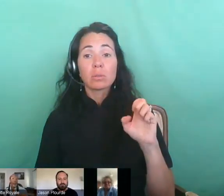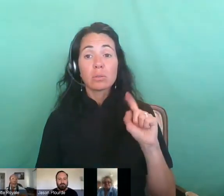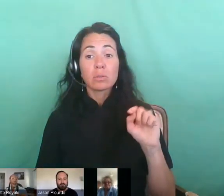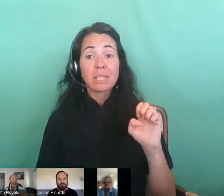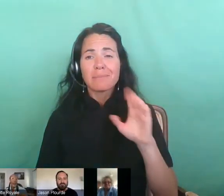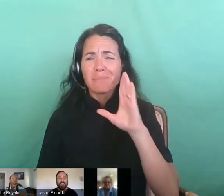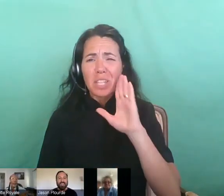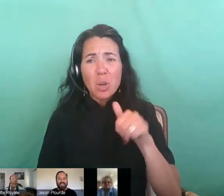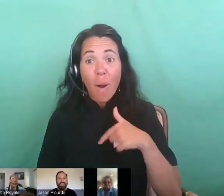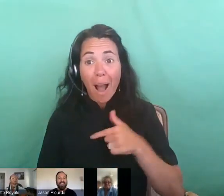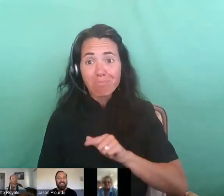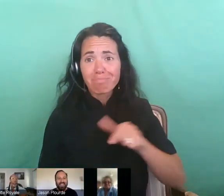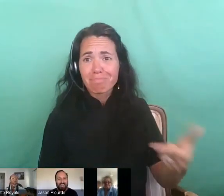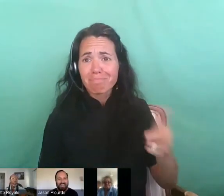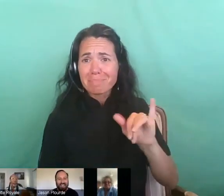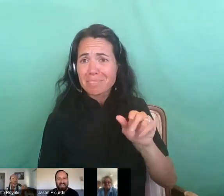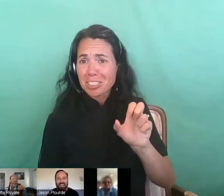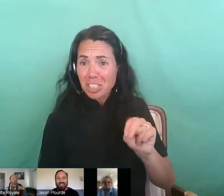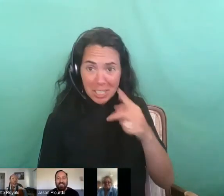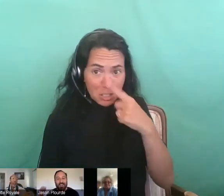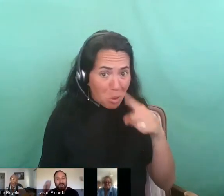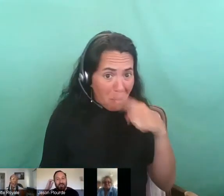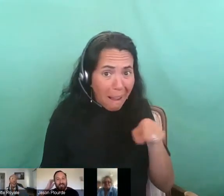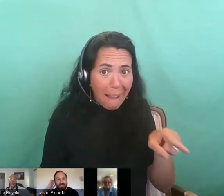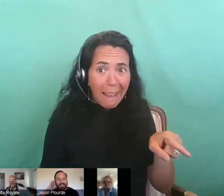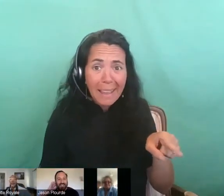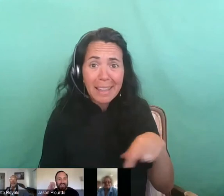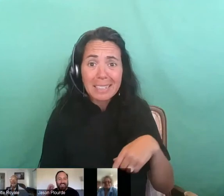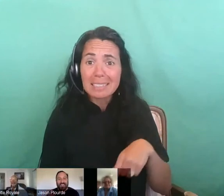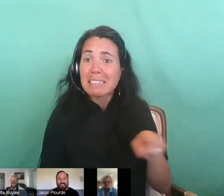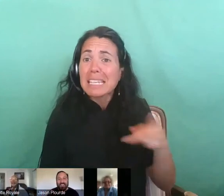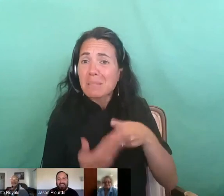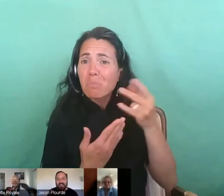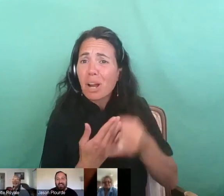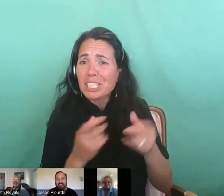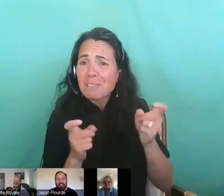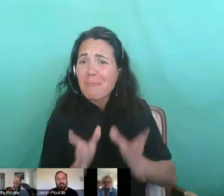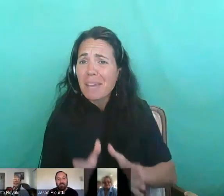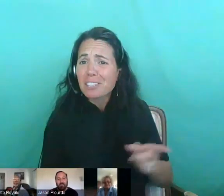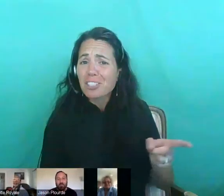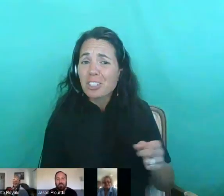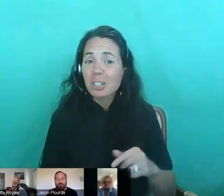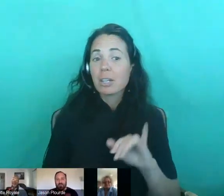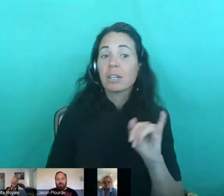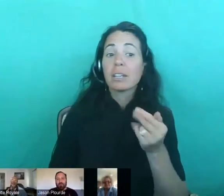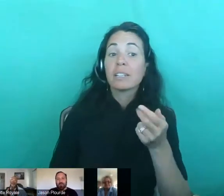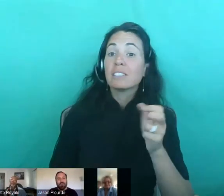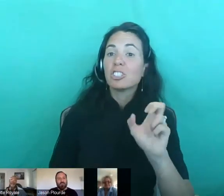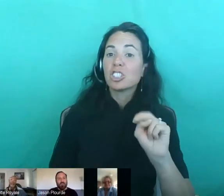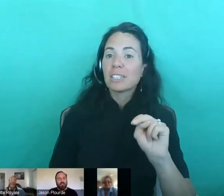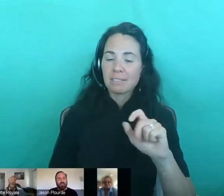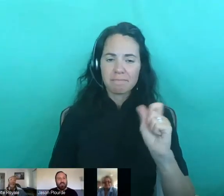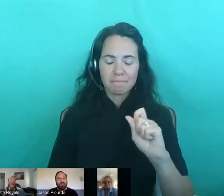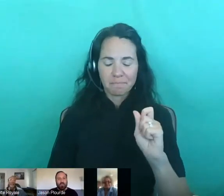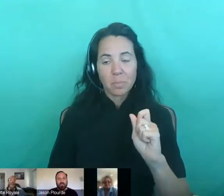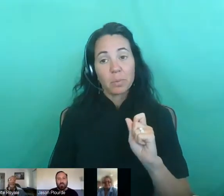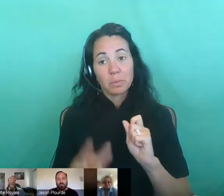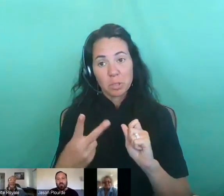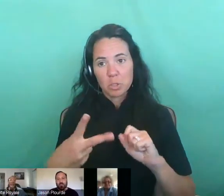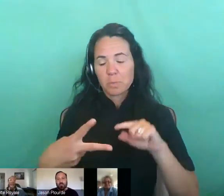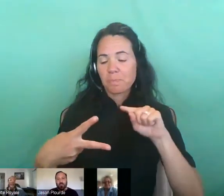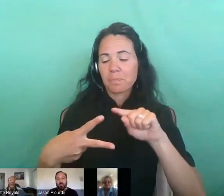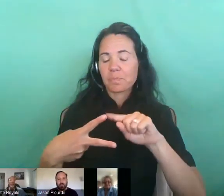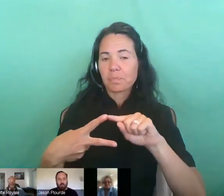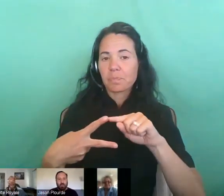Jason answer that part, if you don't mind, Jason. Sure. Jason's a project manager, so we'll... Yeah. So two things. One is the project